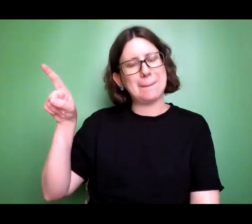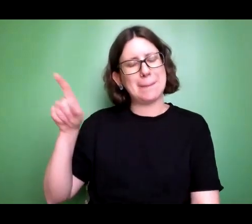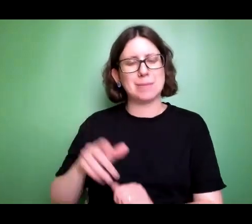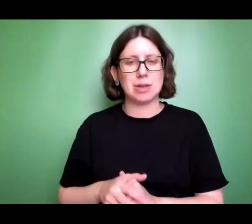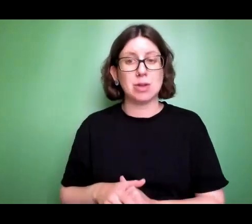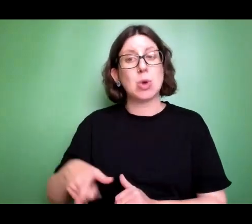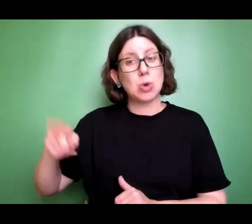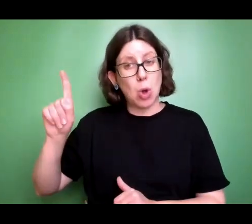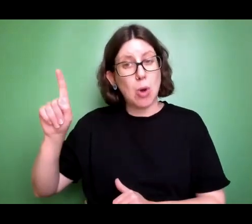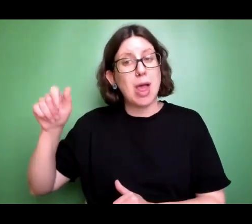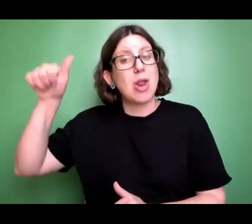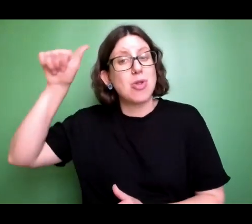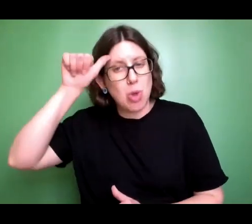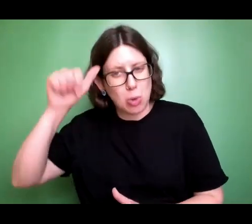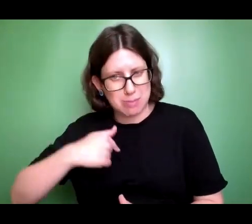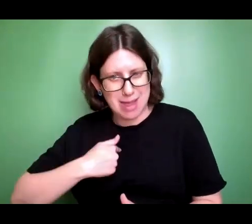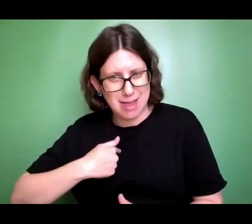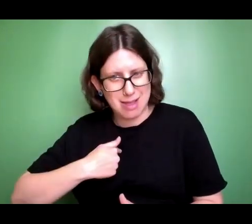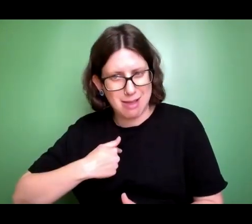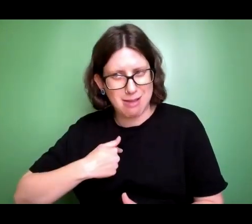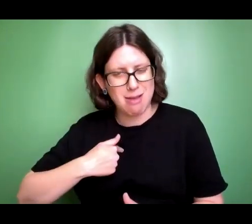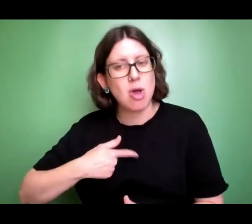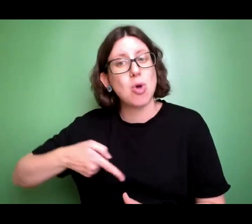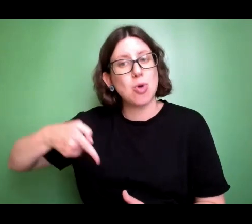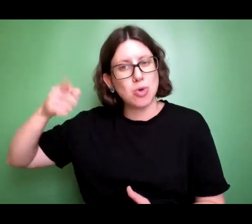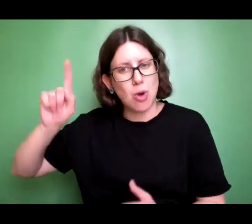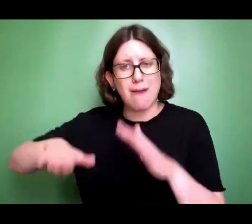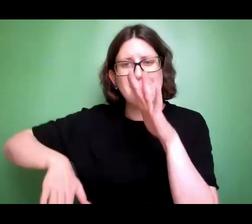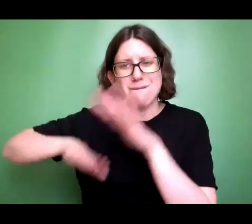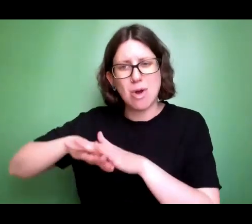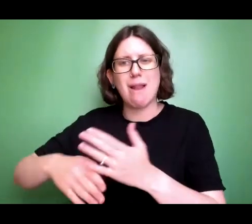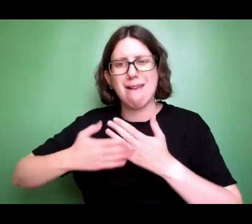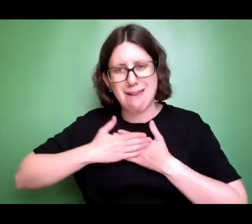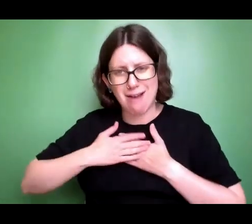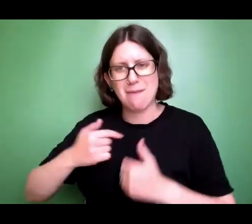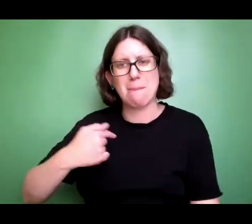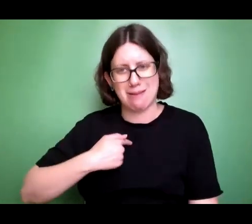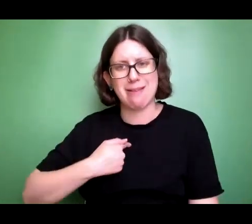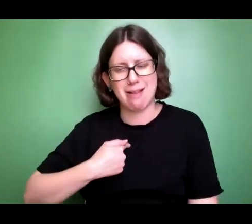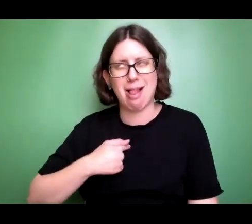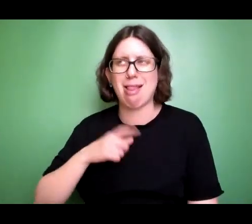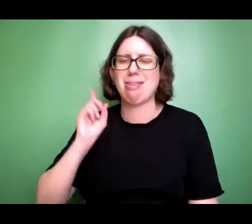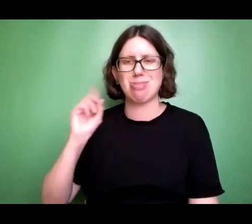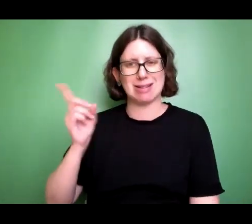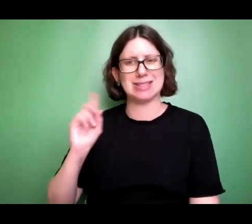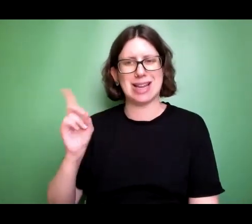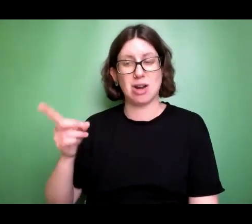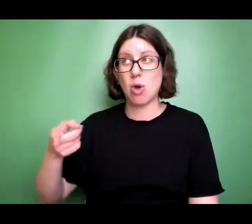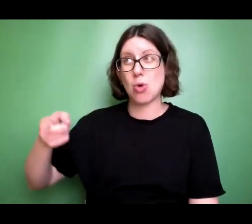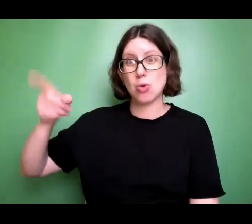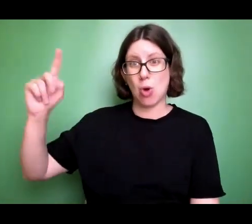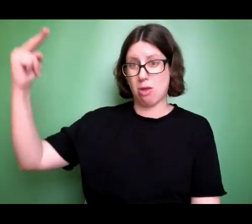love you. Because God is able to look at all the mistakes, all the things that have happened in your life, and he's able to say,